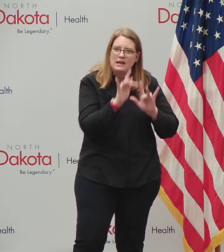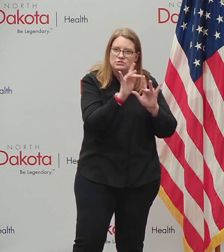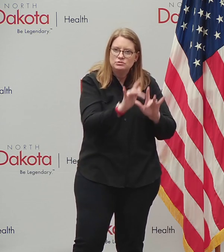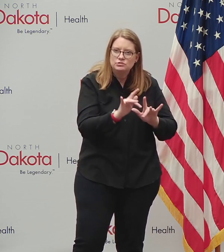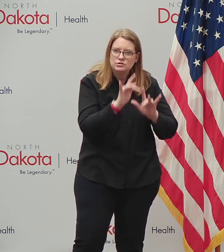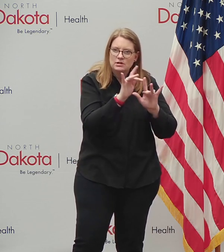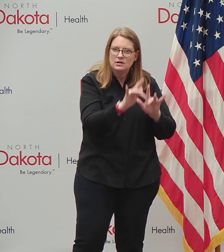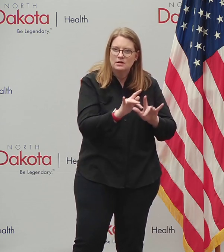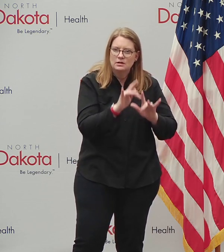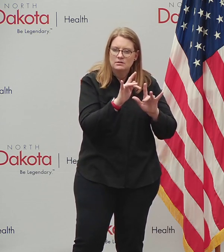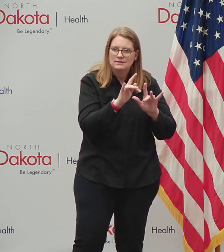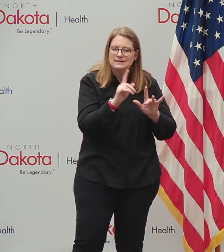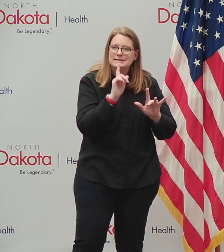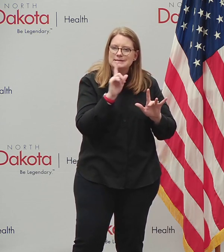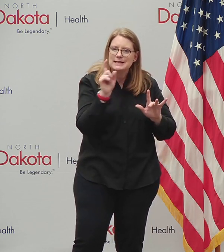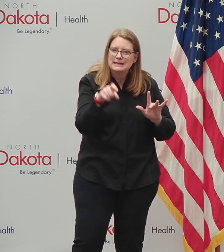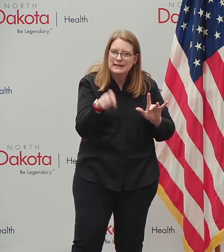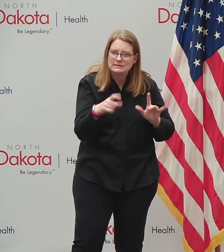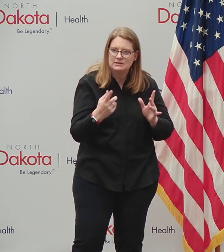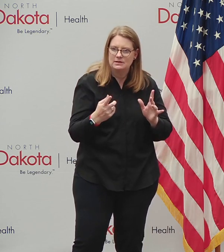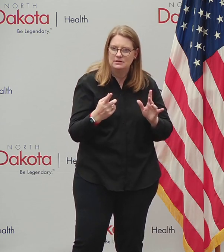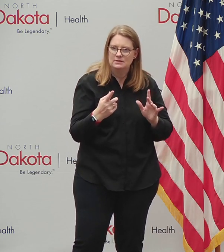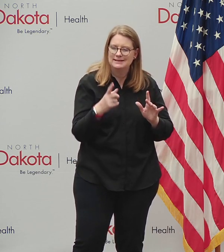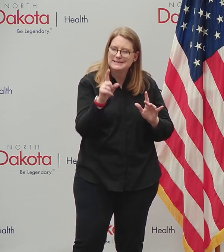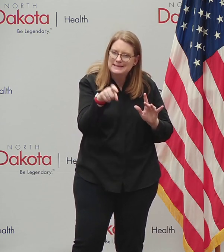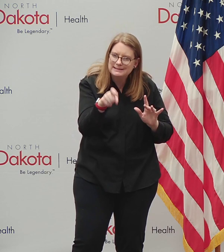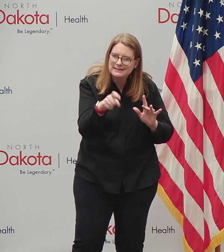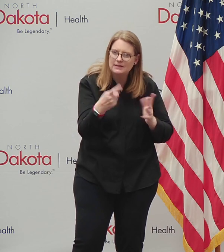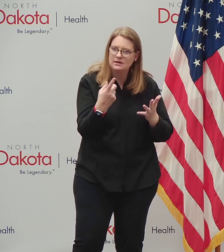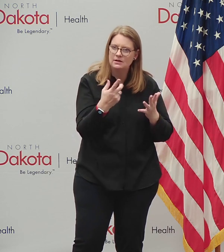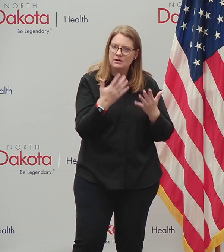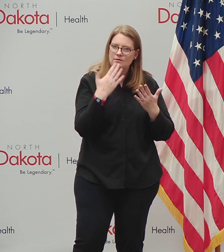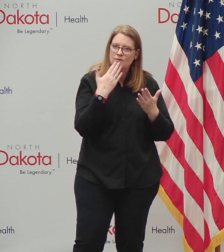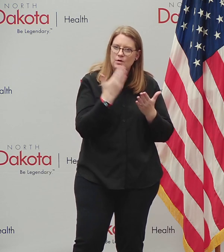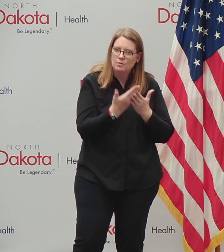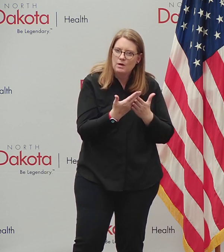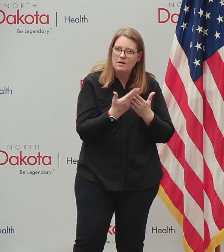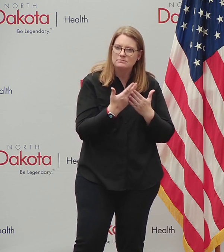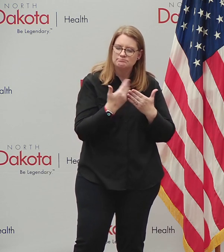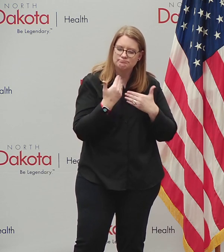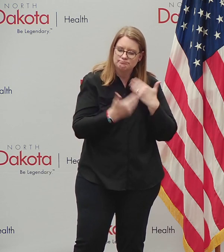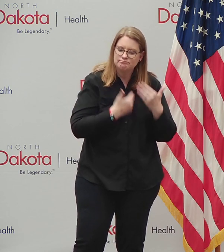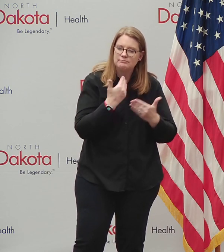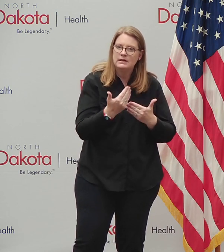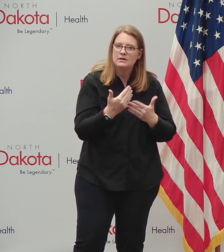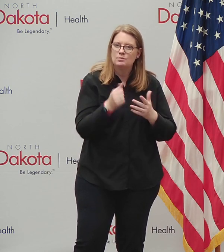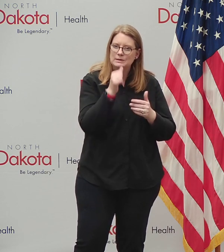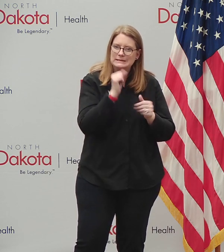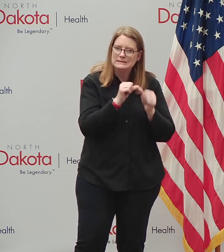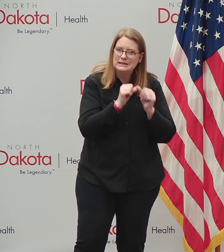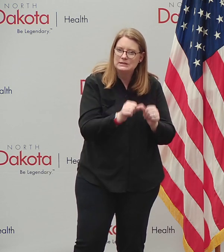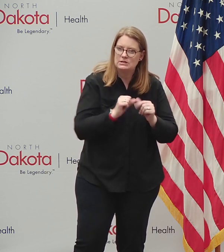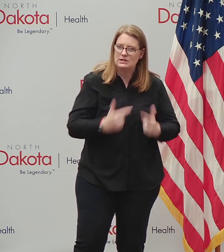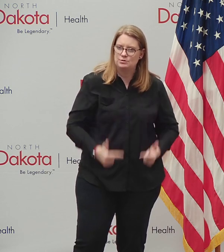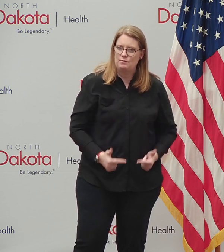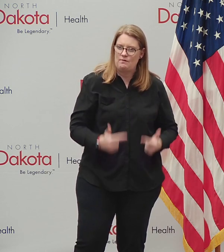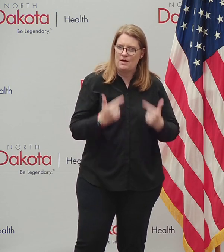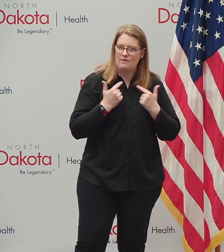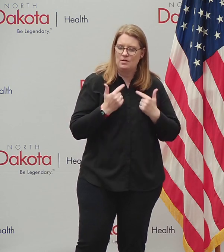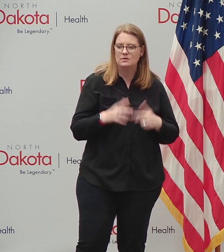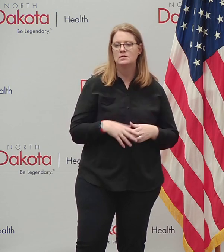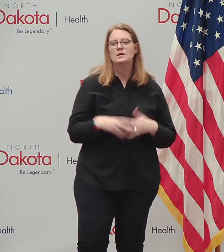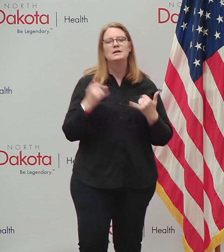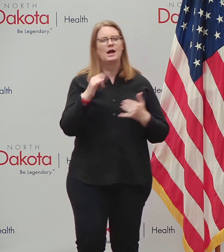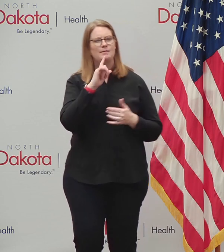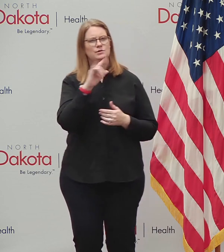it's a necessity for well-being, resilience, and survival. And I'm sure when Joan